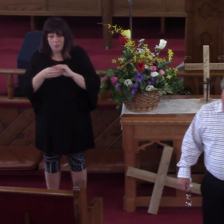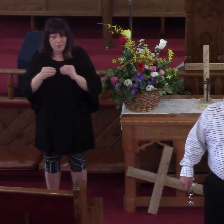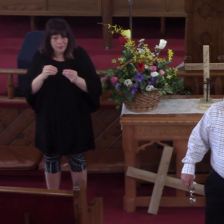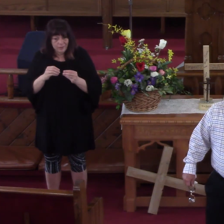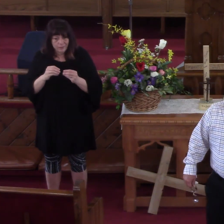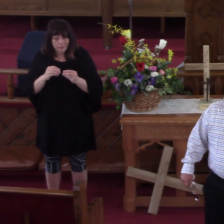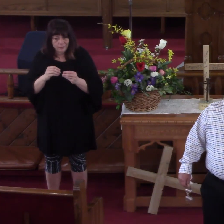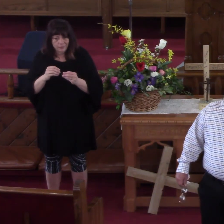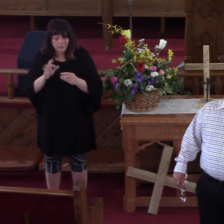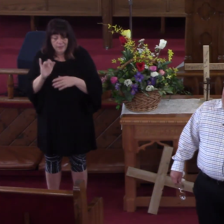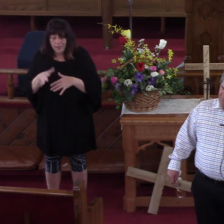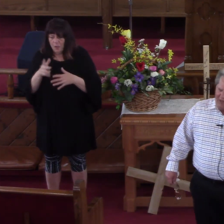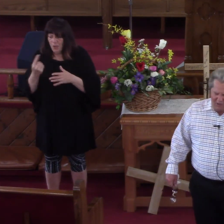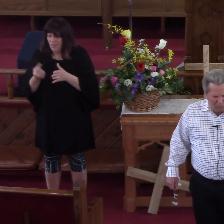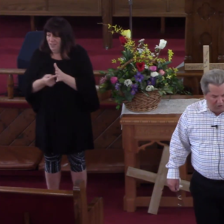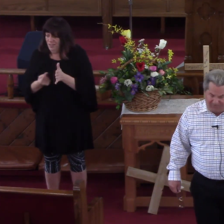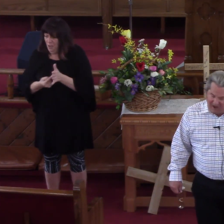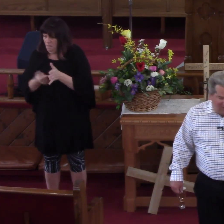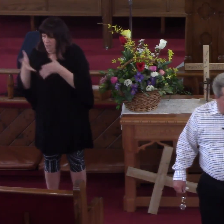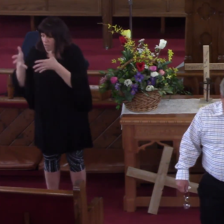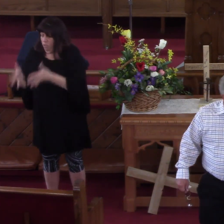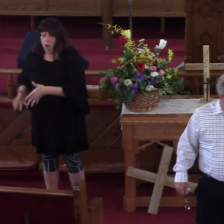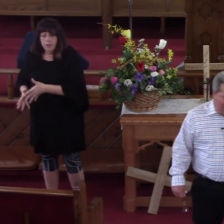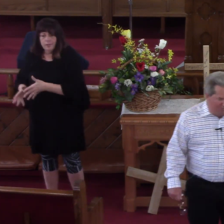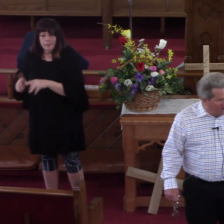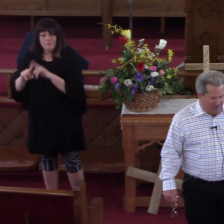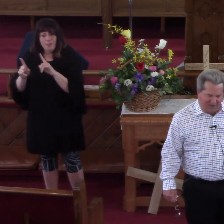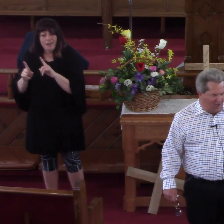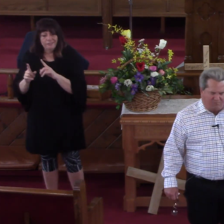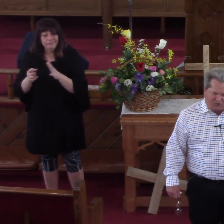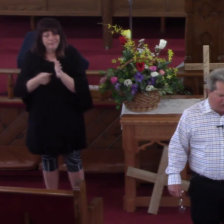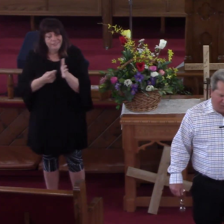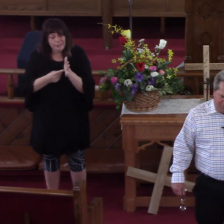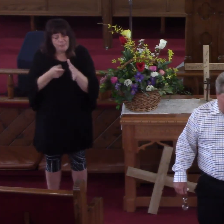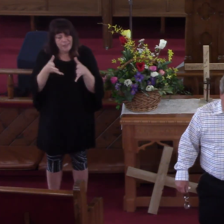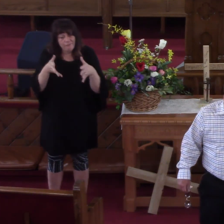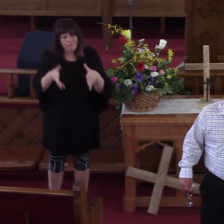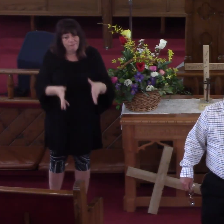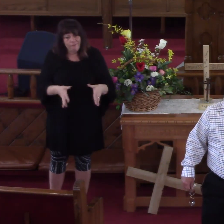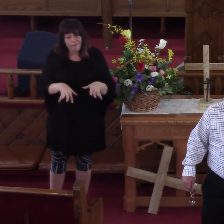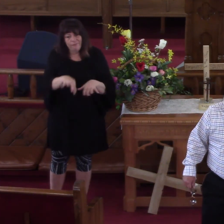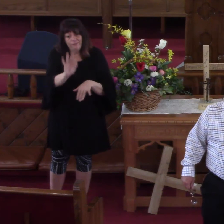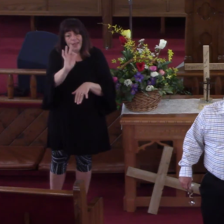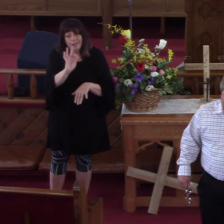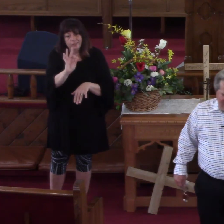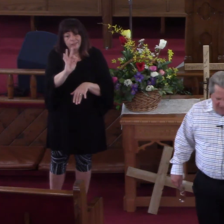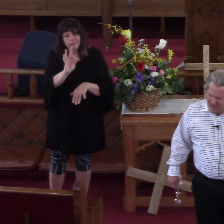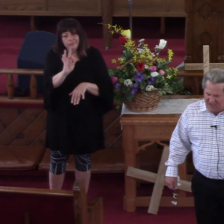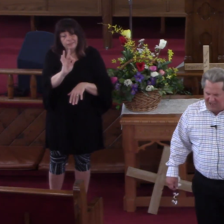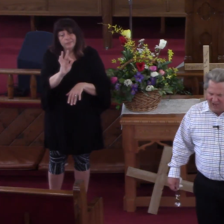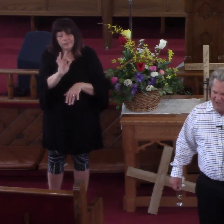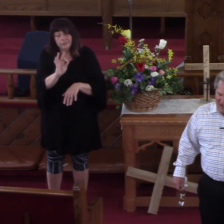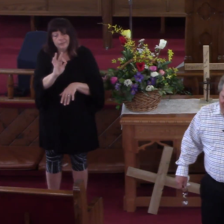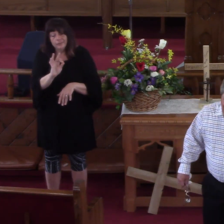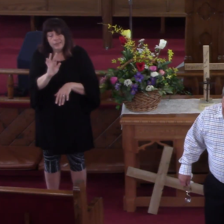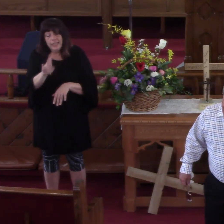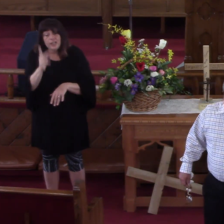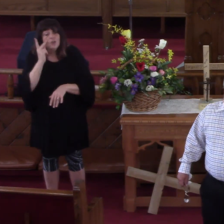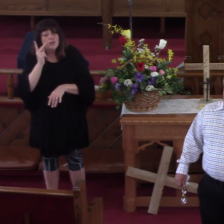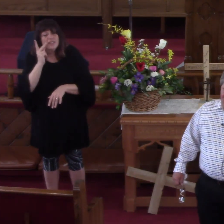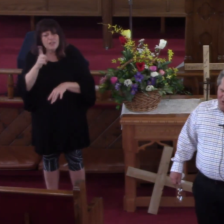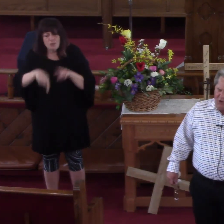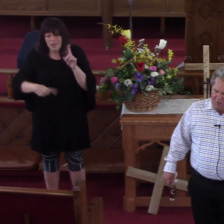was lost and there was something that was found when a man comes to the place where he sees that he can't,